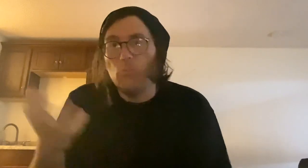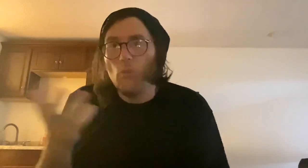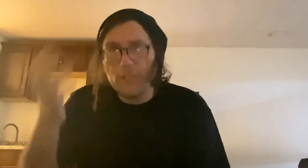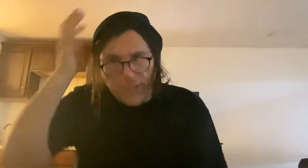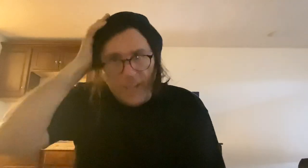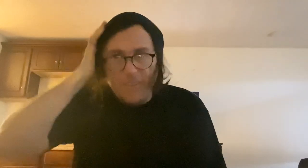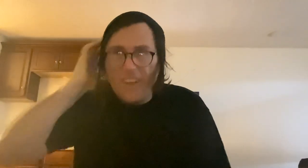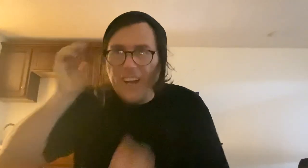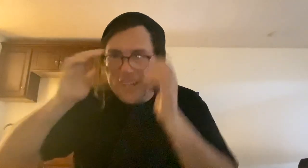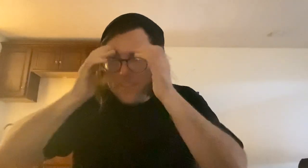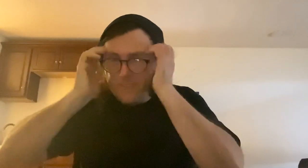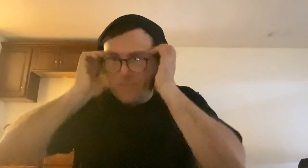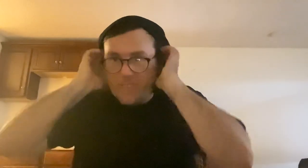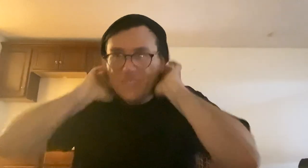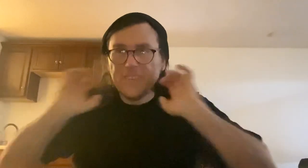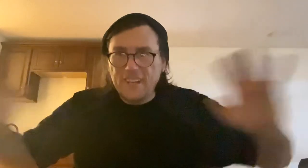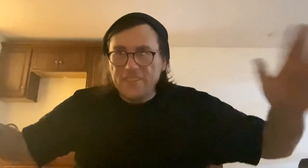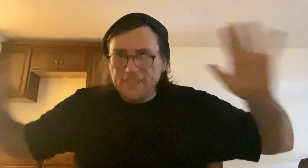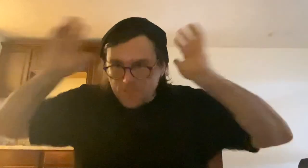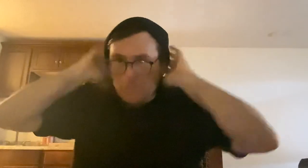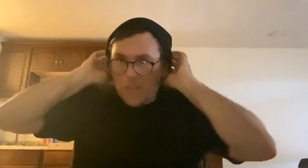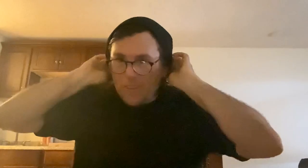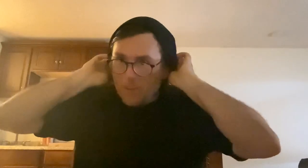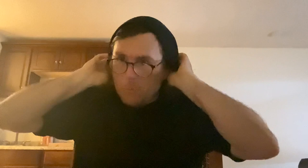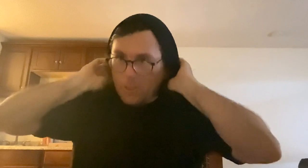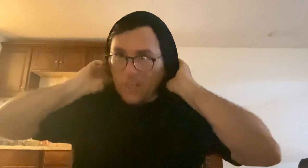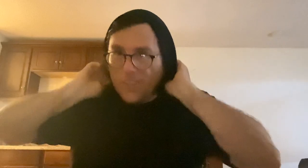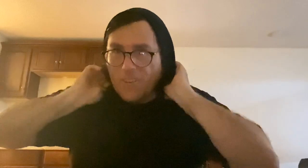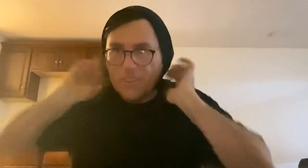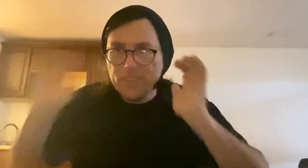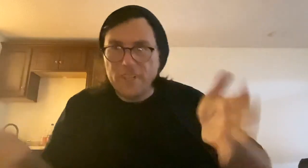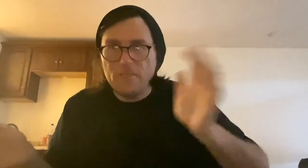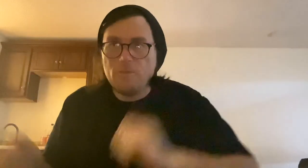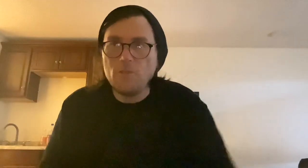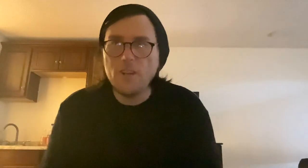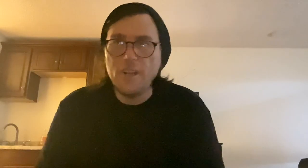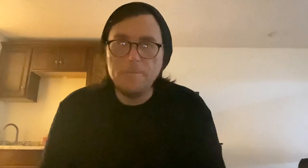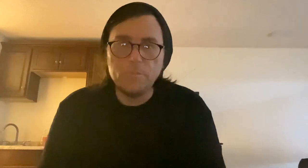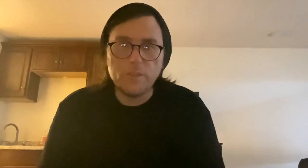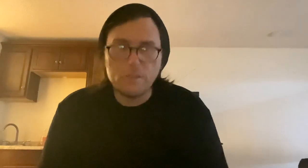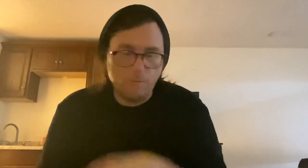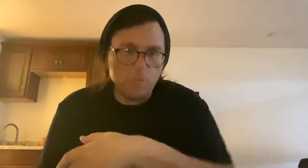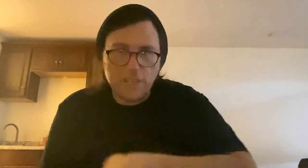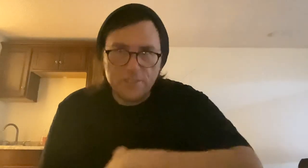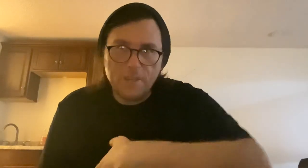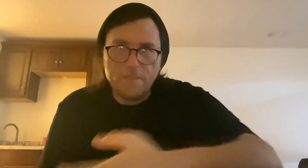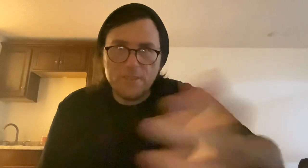work that I think should be on there. would put it on there that are for, first set of stuff is,